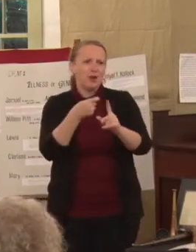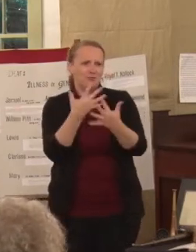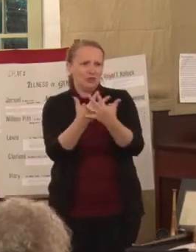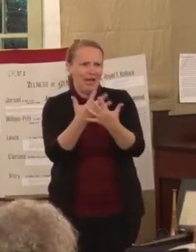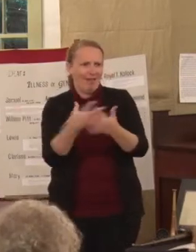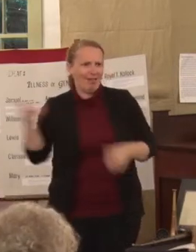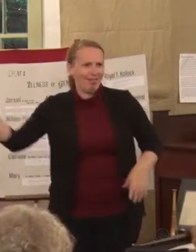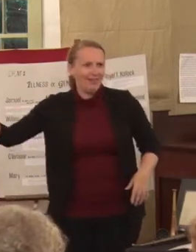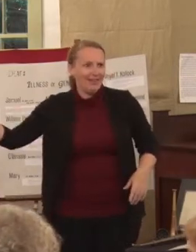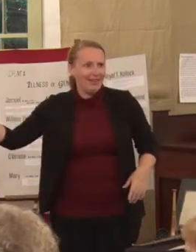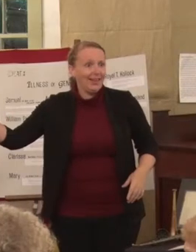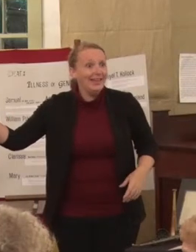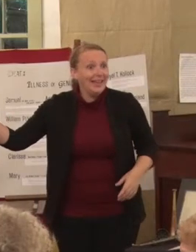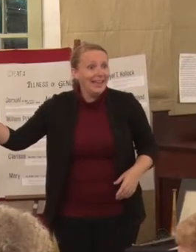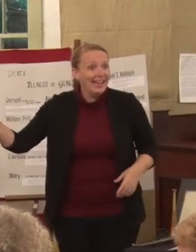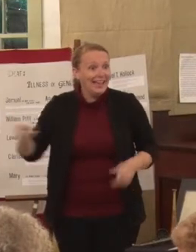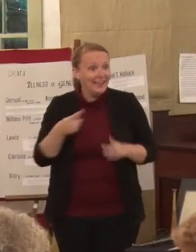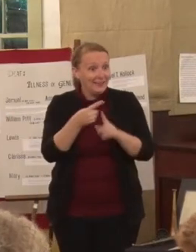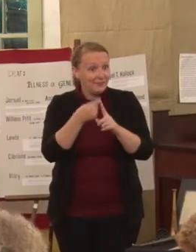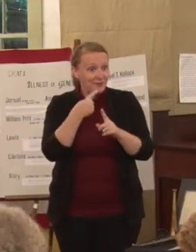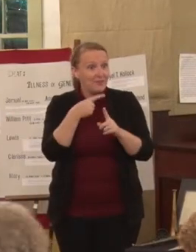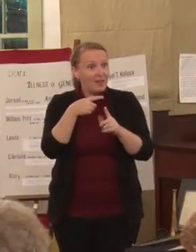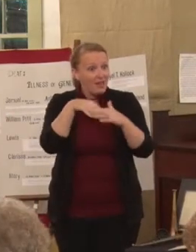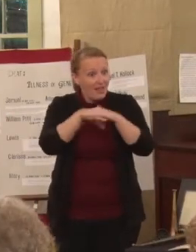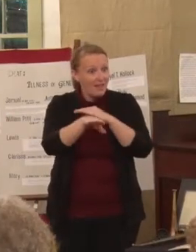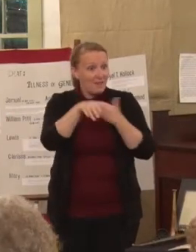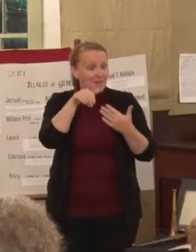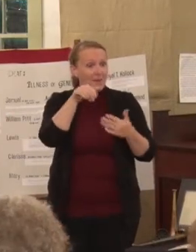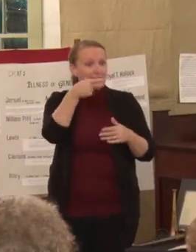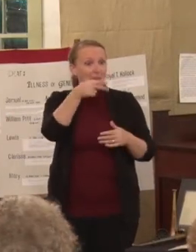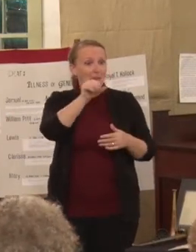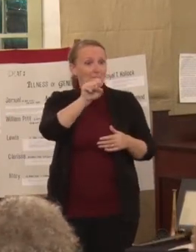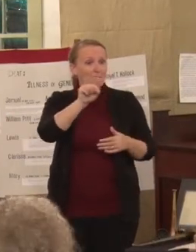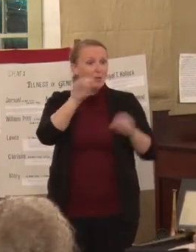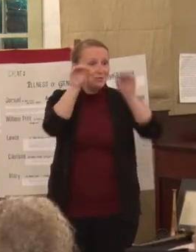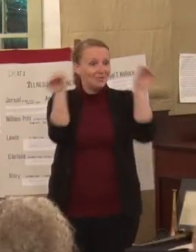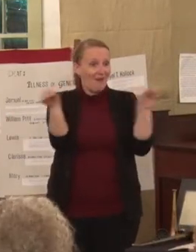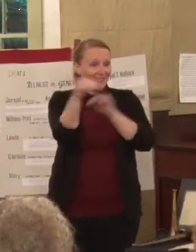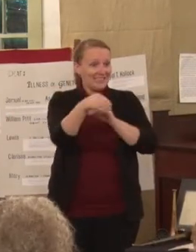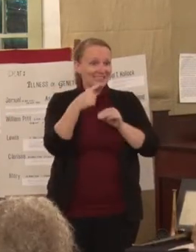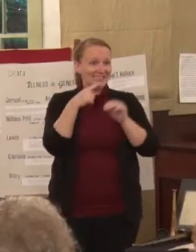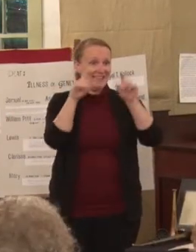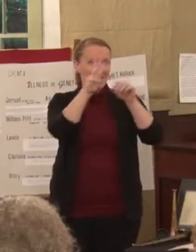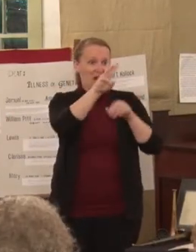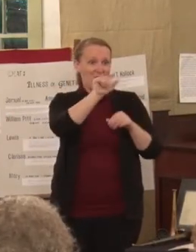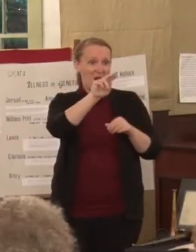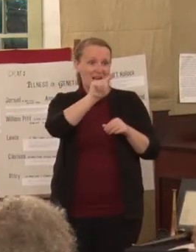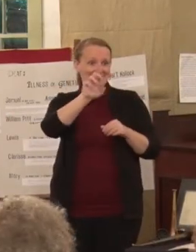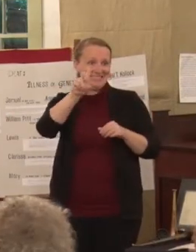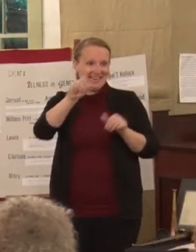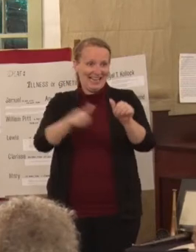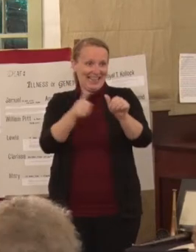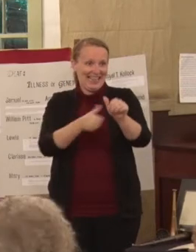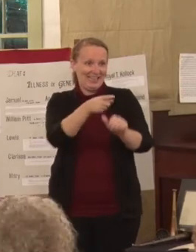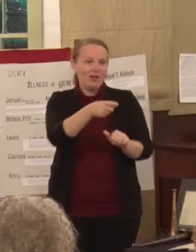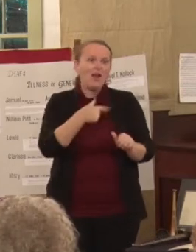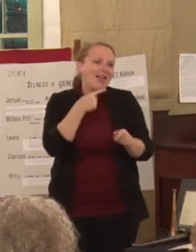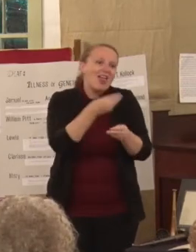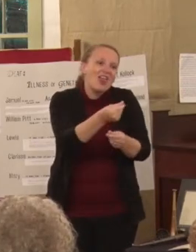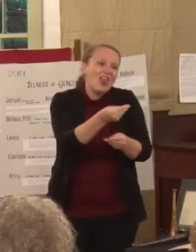You know, you walked into the post office and it said, wanted. I'm kidding, I'm kidding. I know,